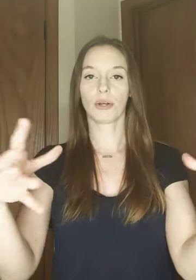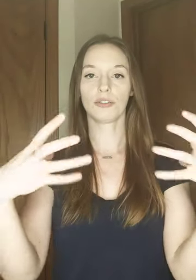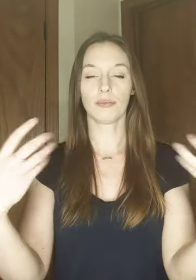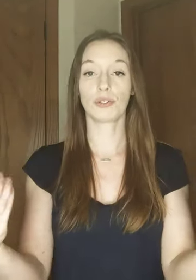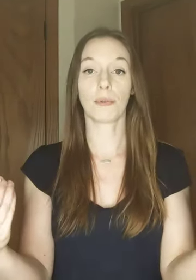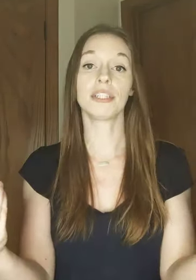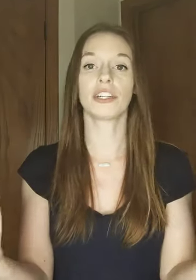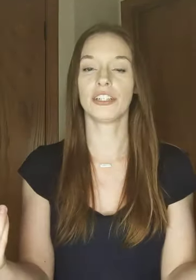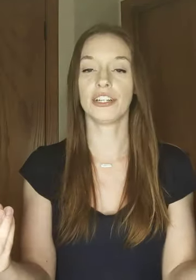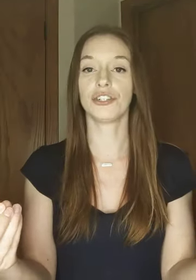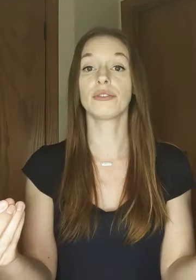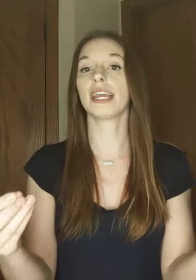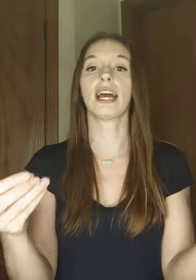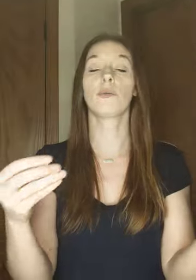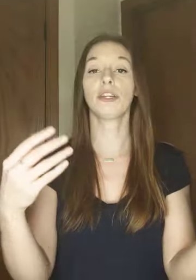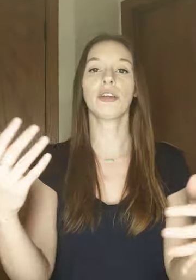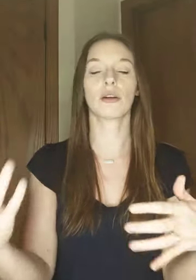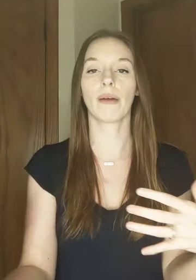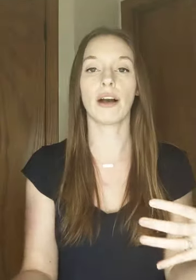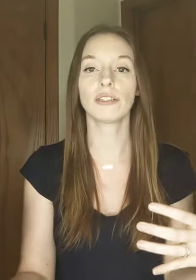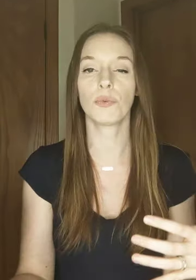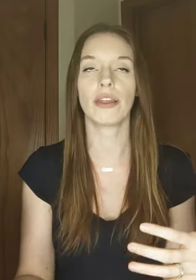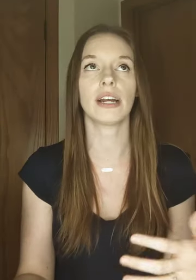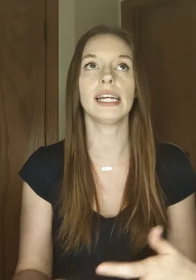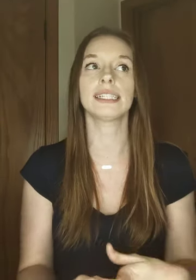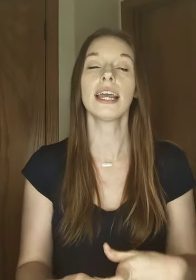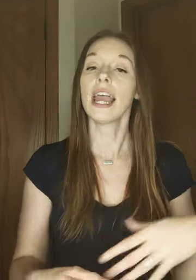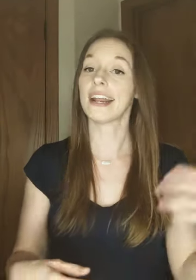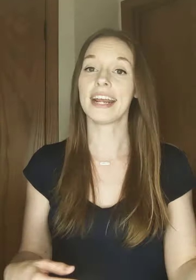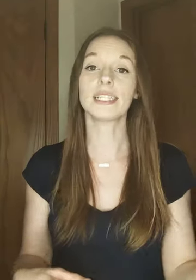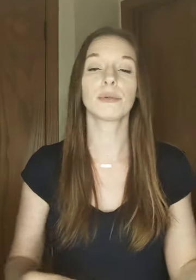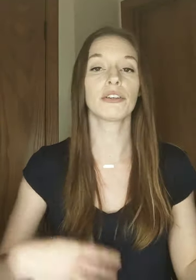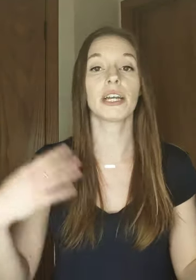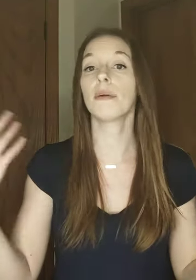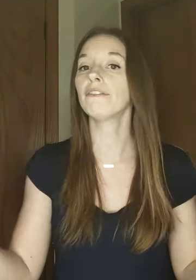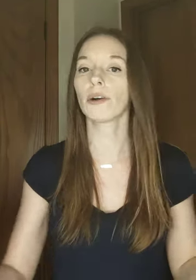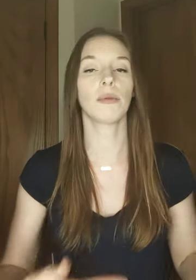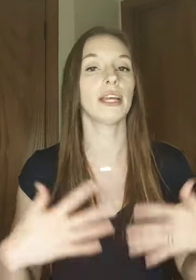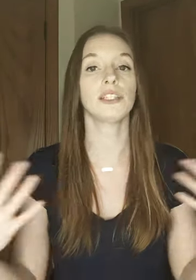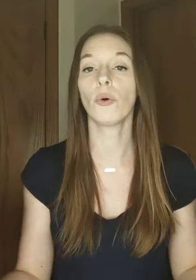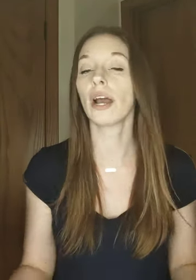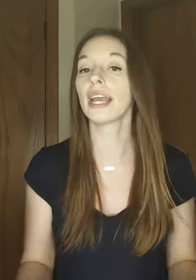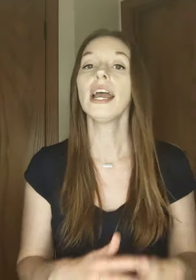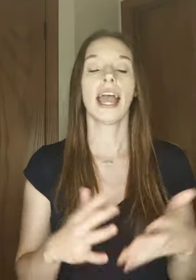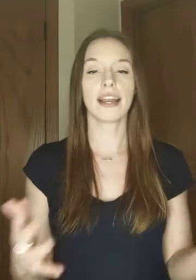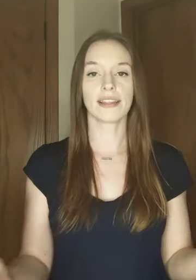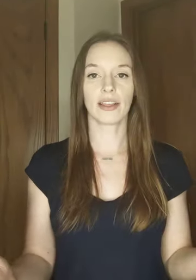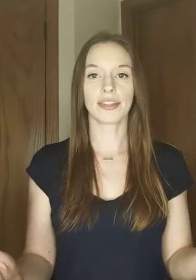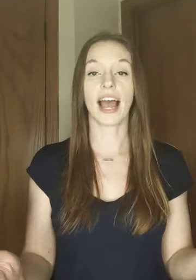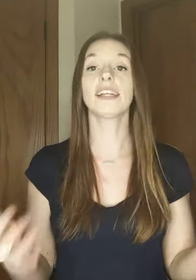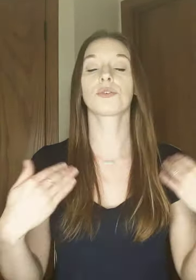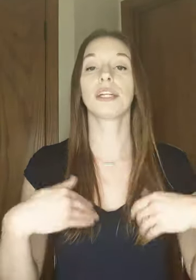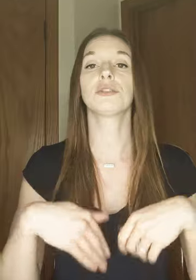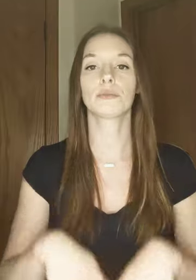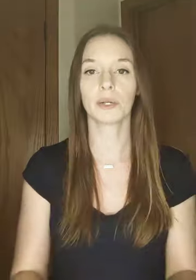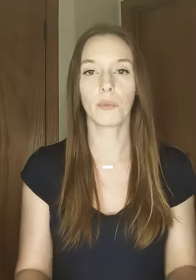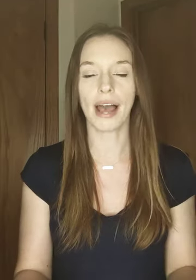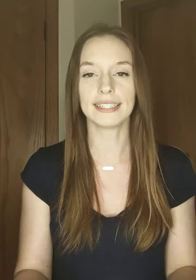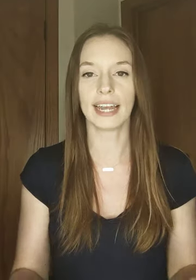it's going to absorb into your tissues and when you get aroused whether it's an enhancement cream foreplay a toy anything like that it's going to re-wet